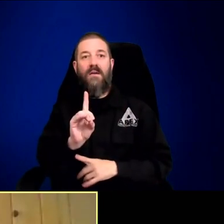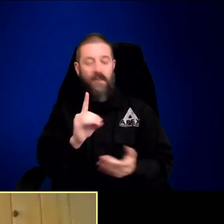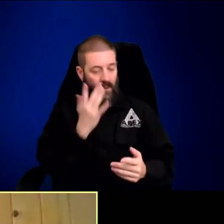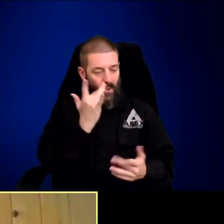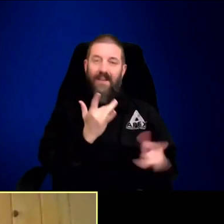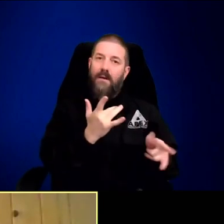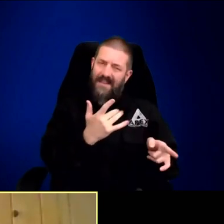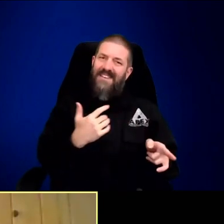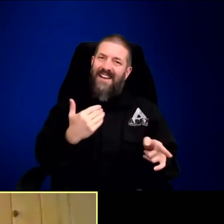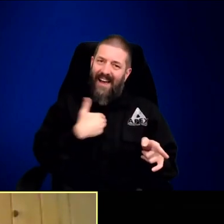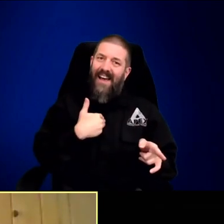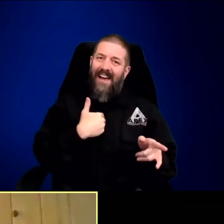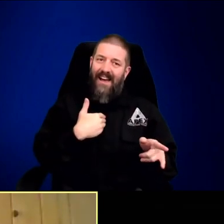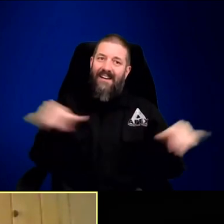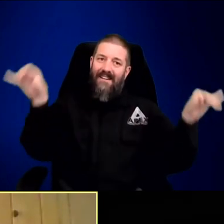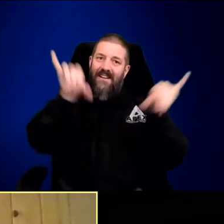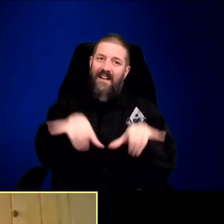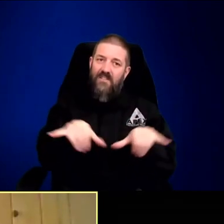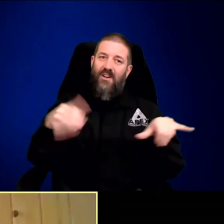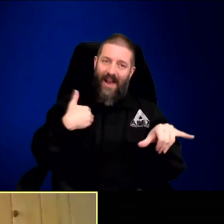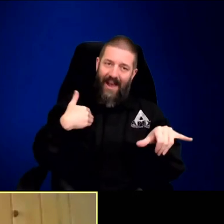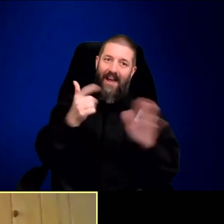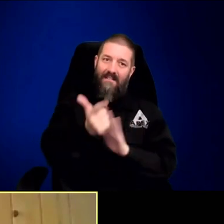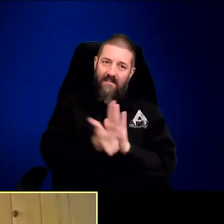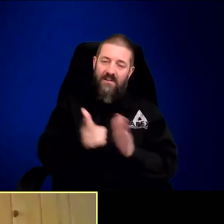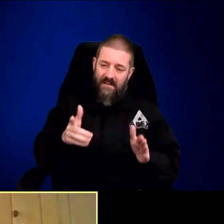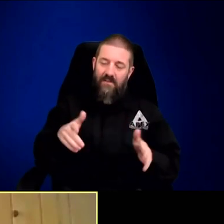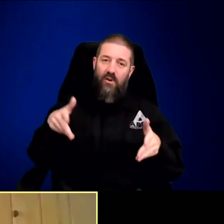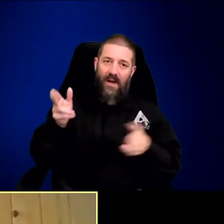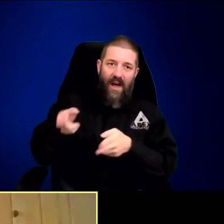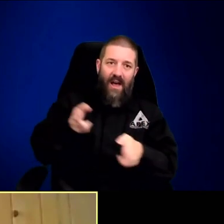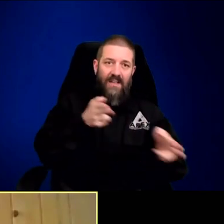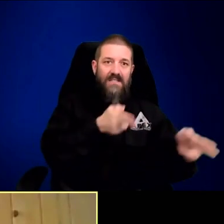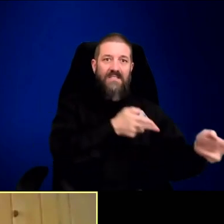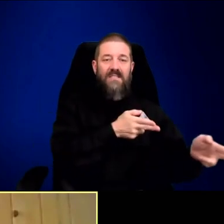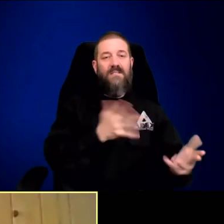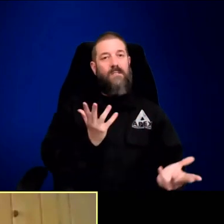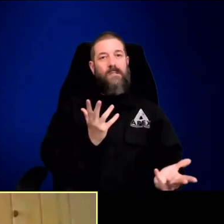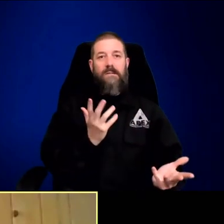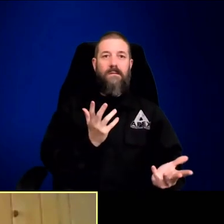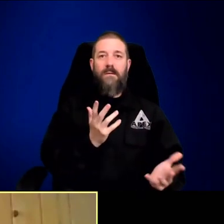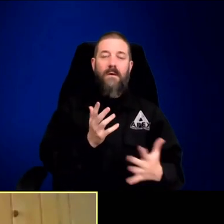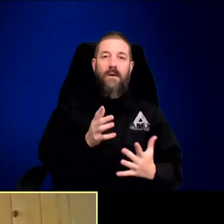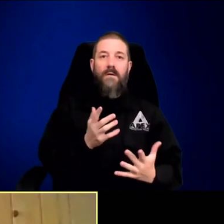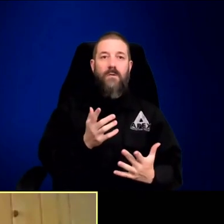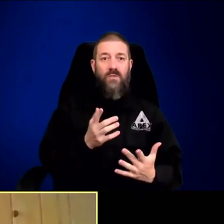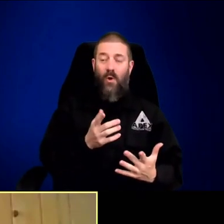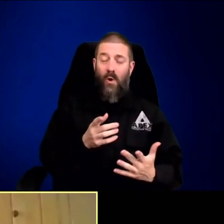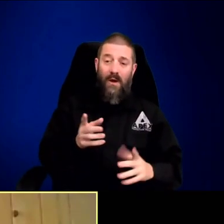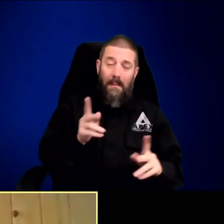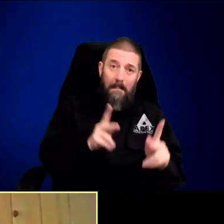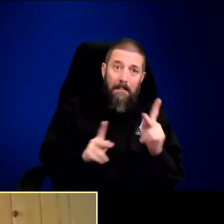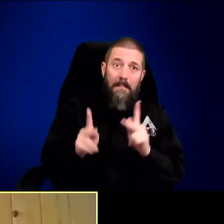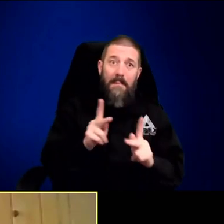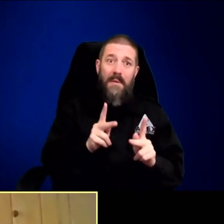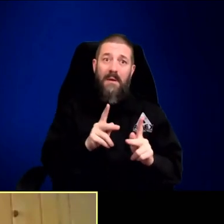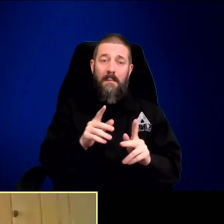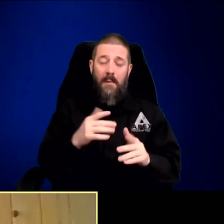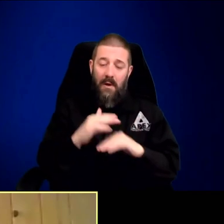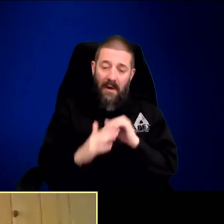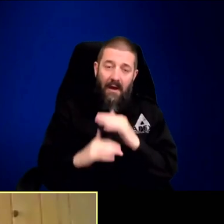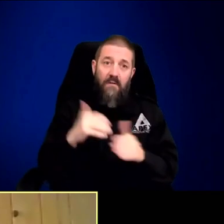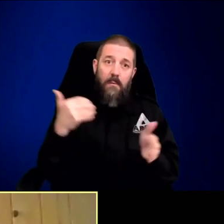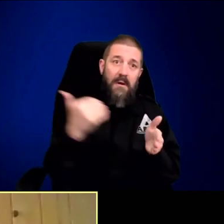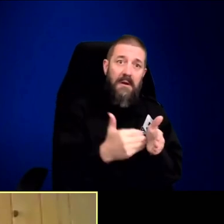all. They need to be wild wolves. Certainly one of the reasons for that is there is legal hunting surrounding Yellowstone National